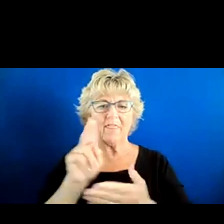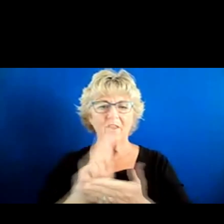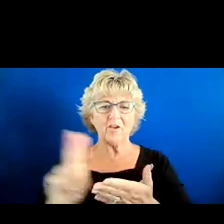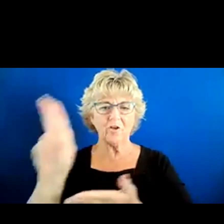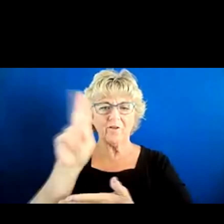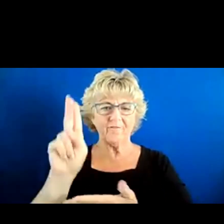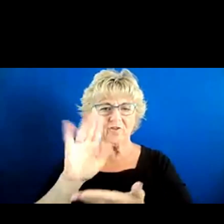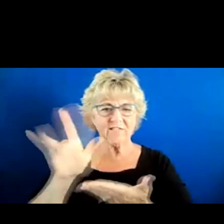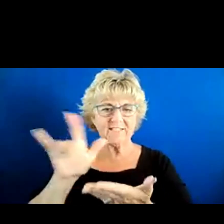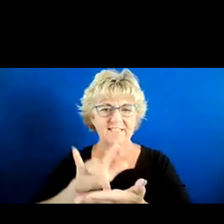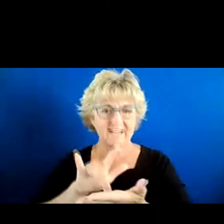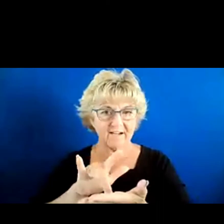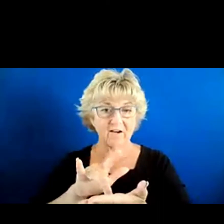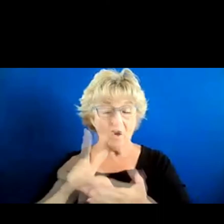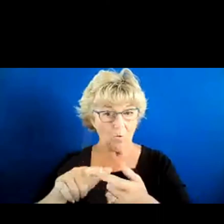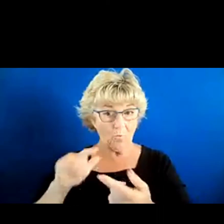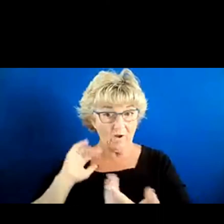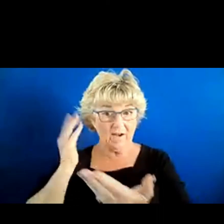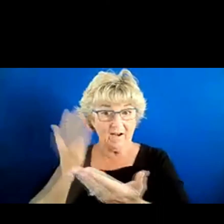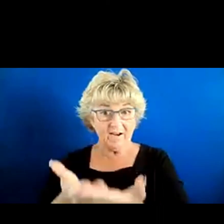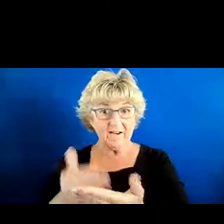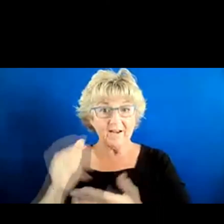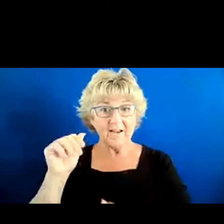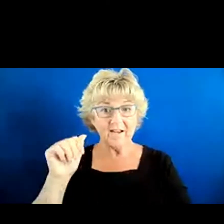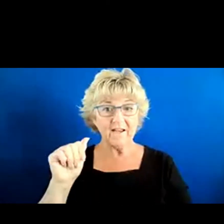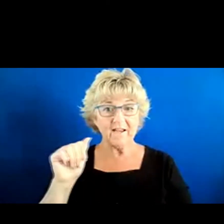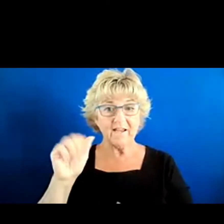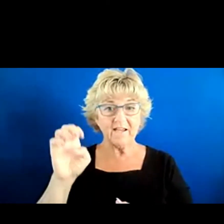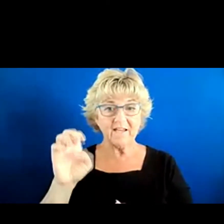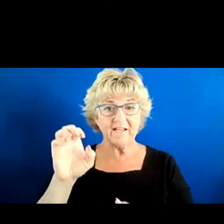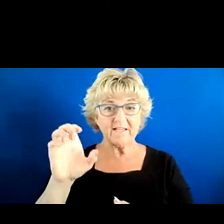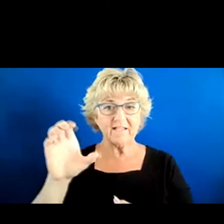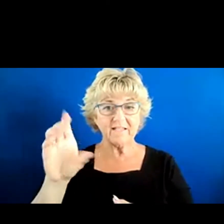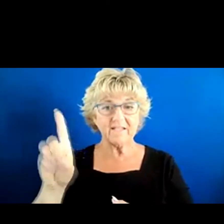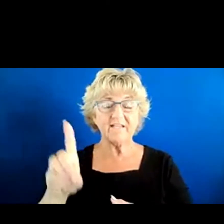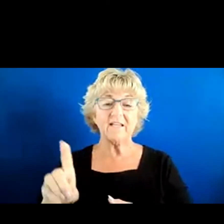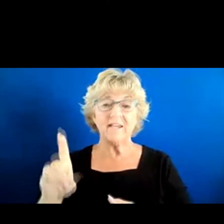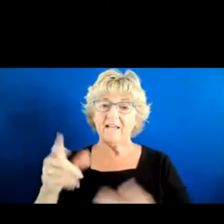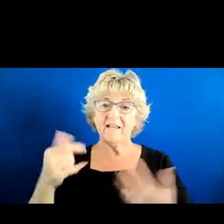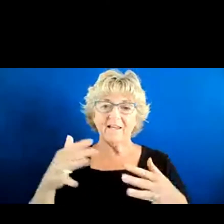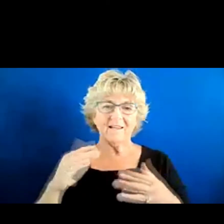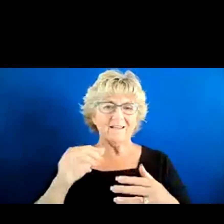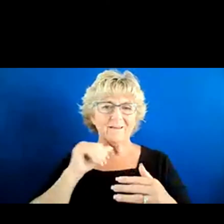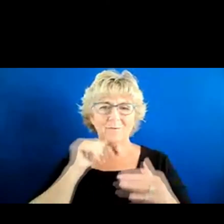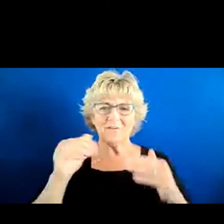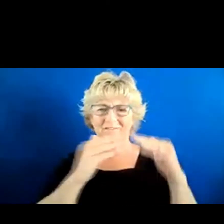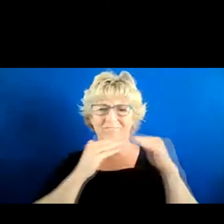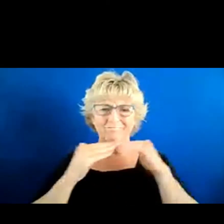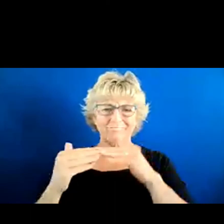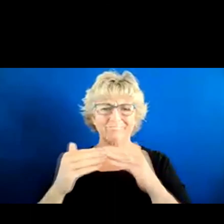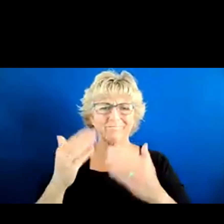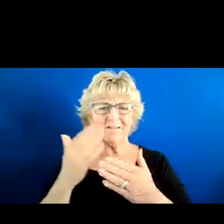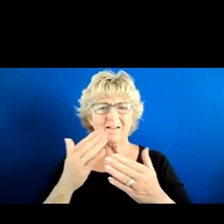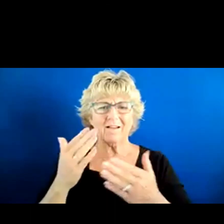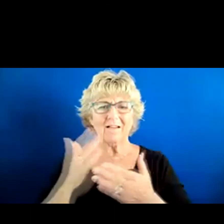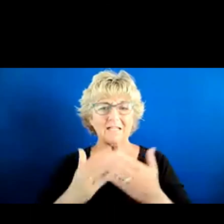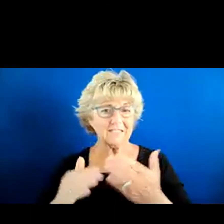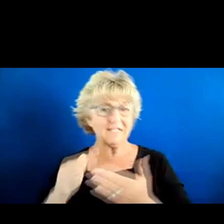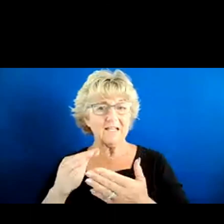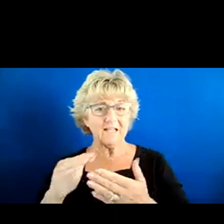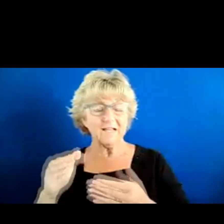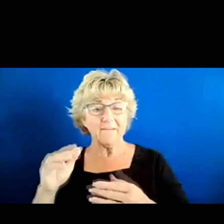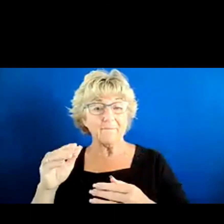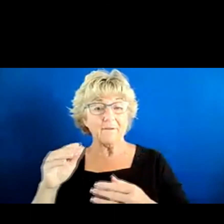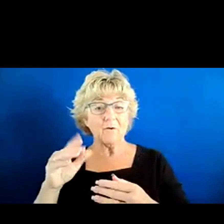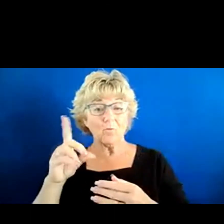That was very, when I got to AUCD, it was pretty uneven. Some centers were doing really well, like the center in Hawaii